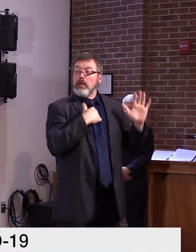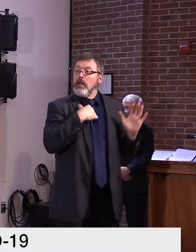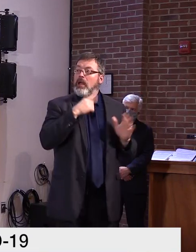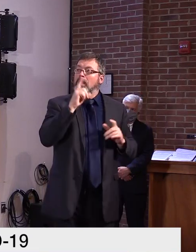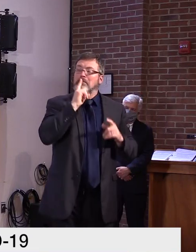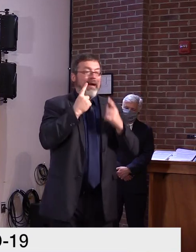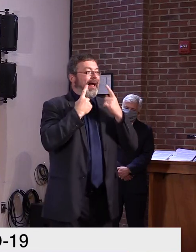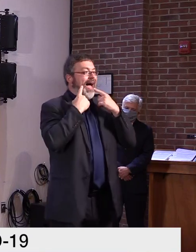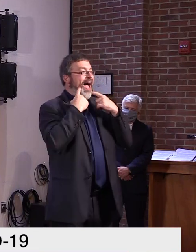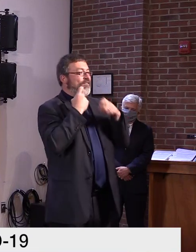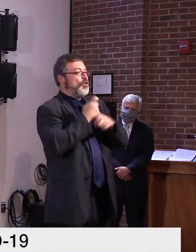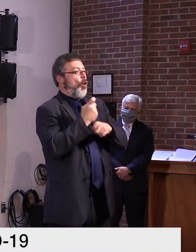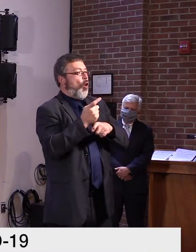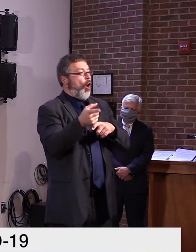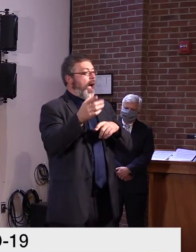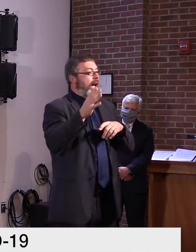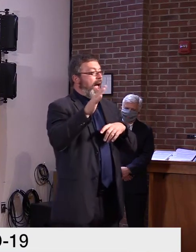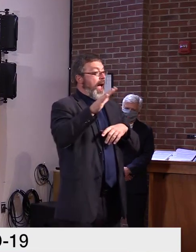wear a mask.